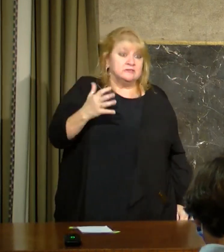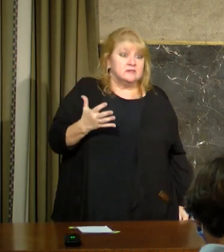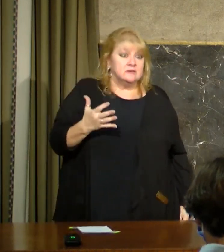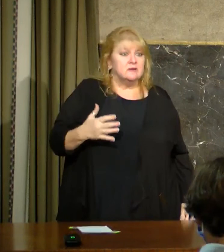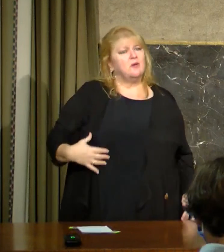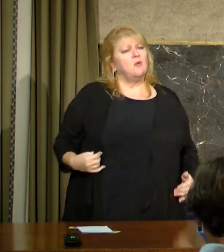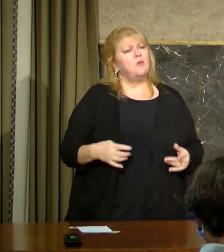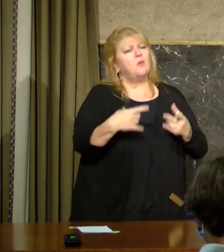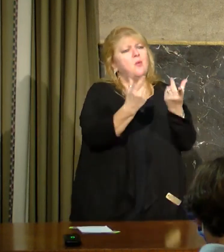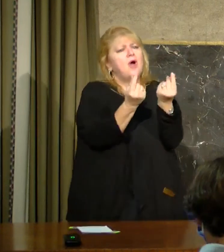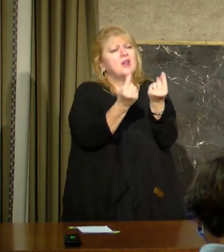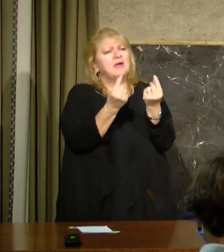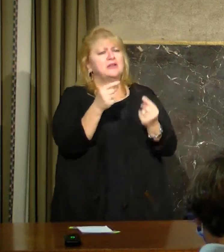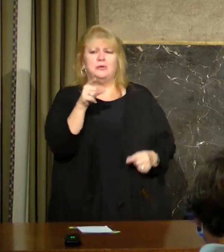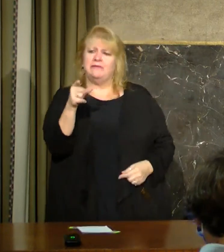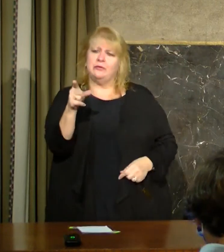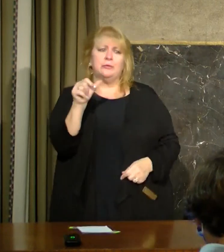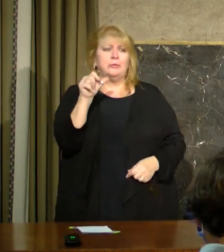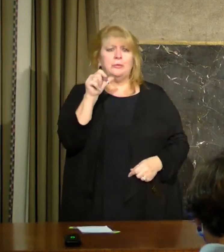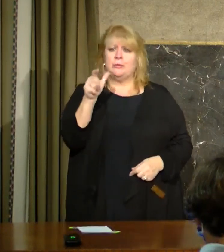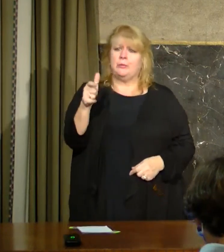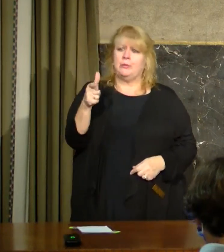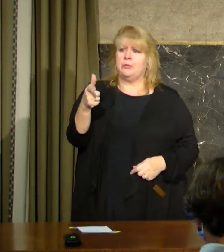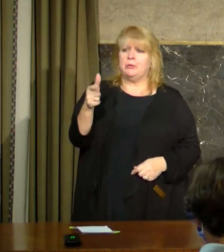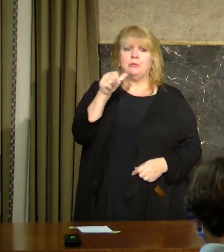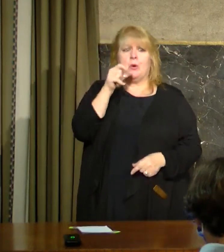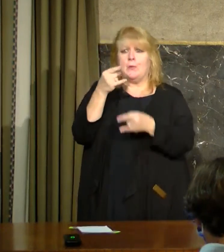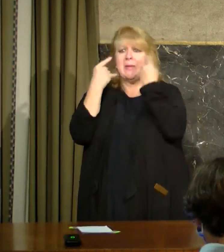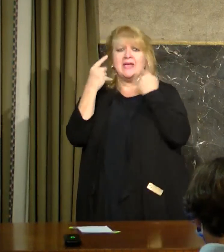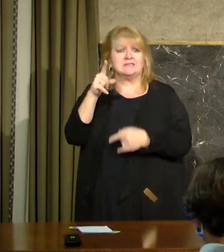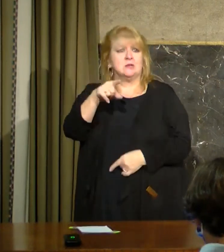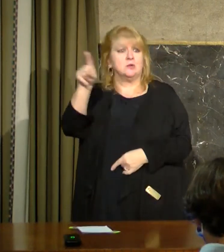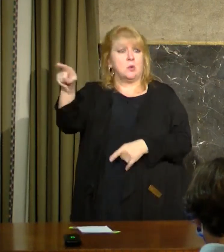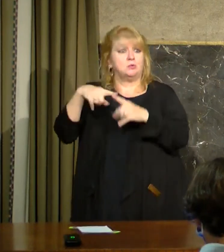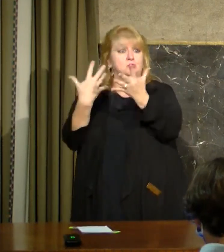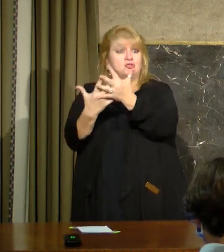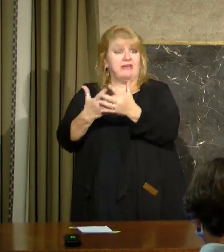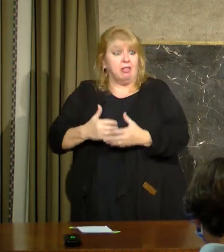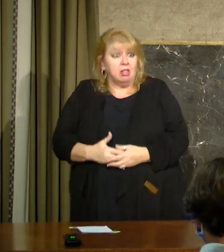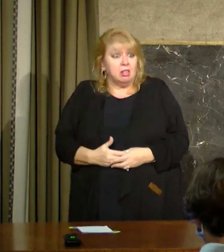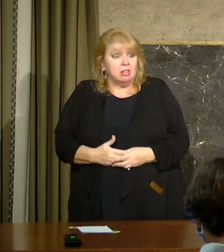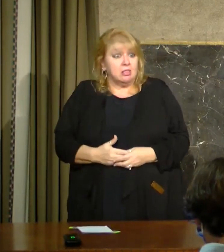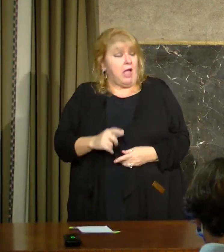locking people up? If they insist on not wearing a mask when they should?